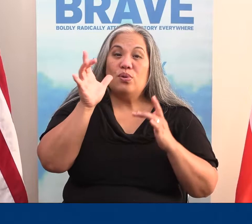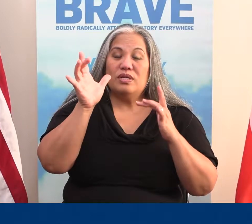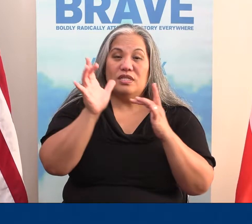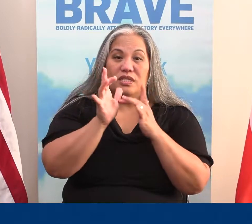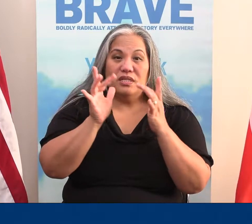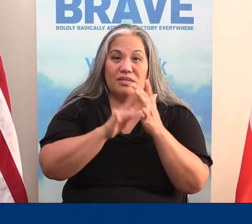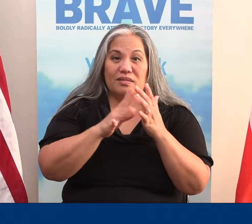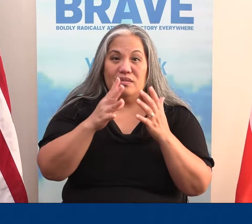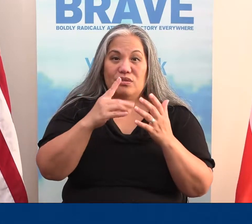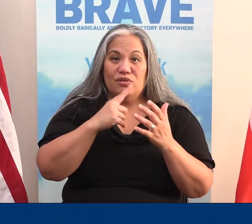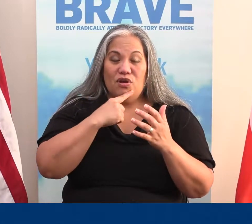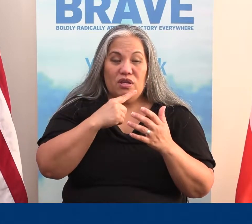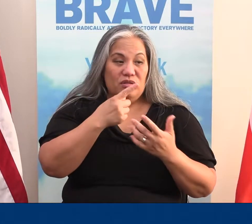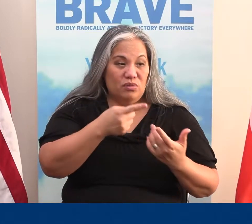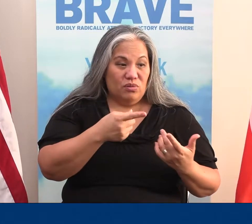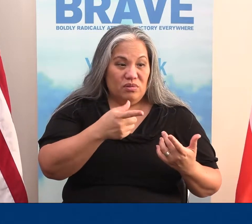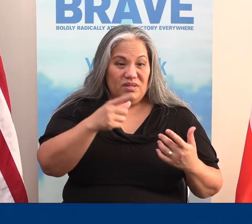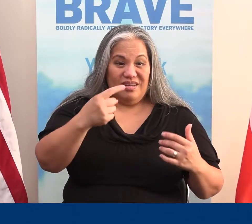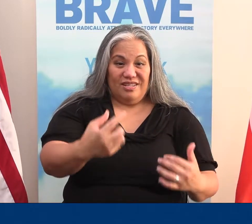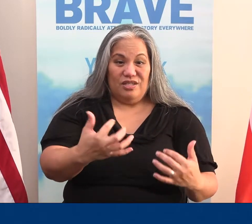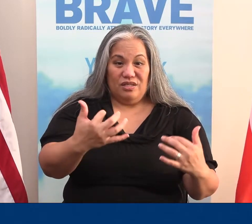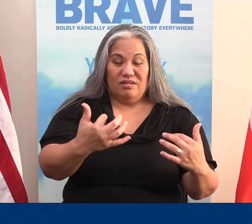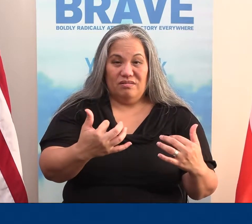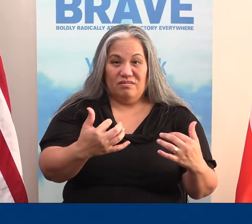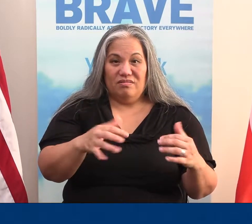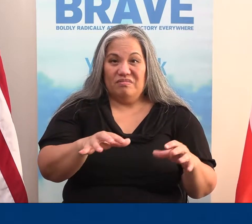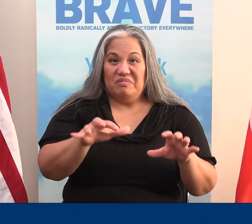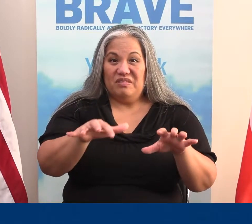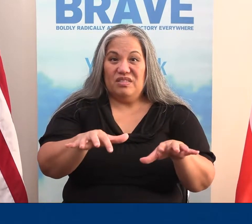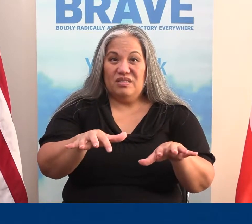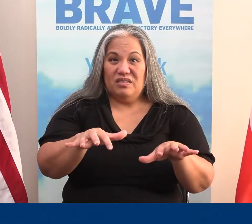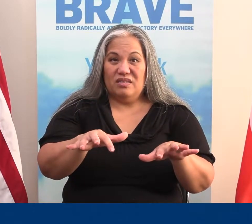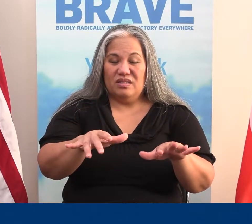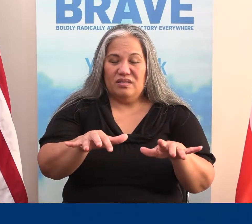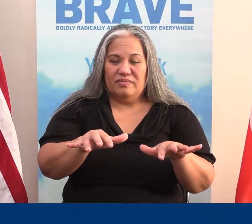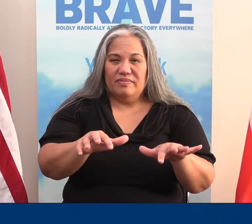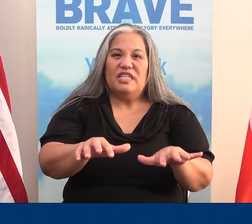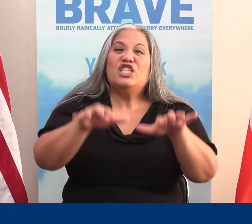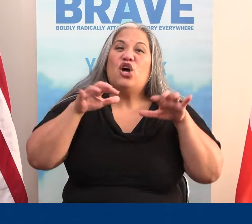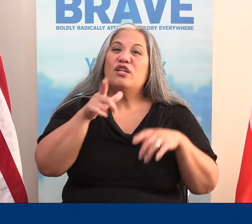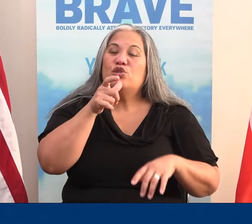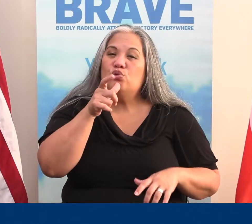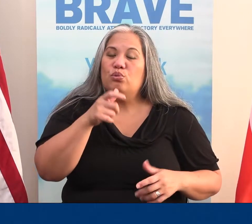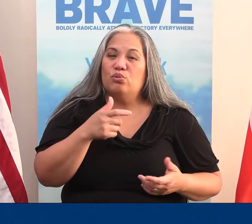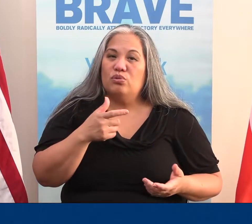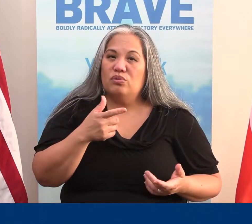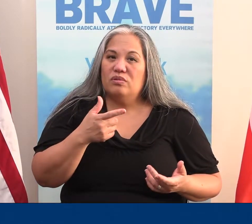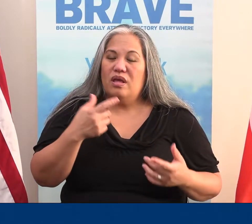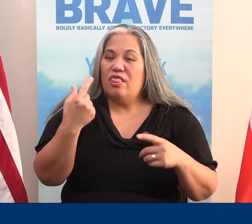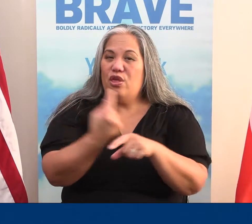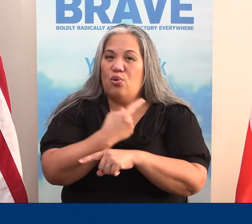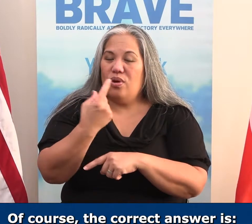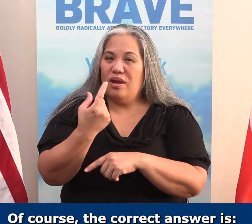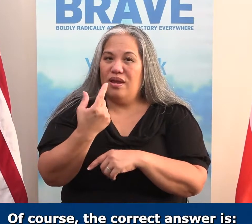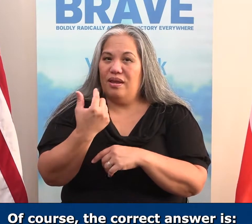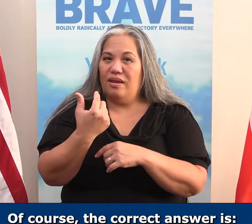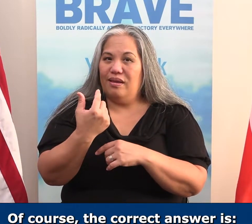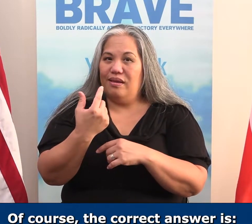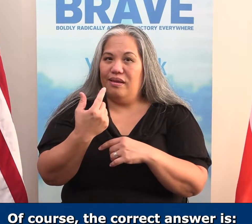who is Jesus speaking to? Who is His audience? And you get various answers. Of course, the correct answer